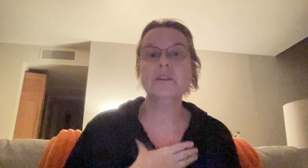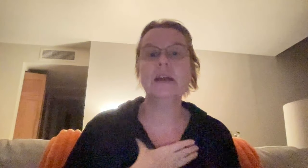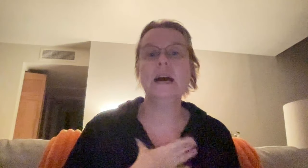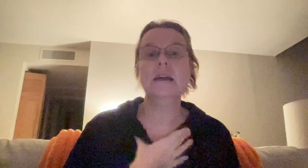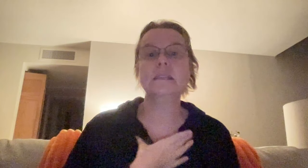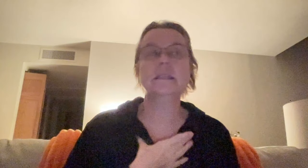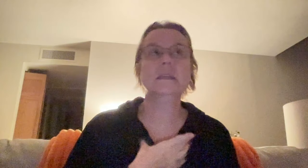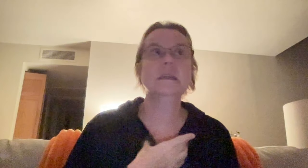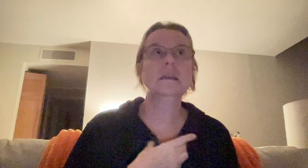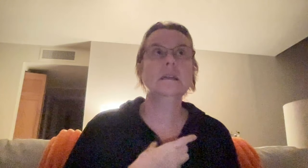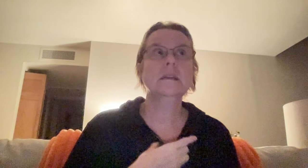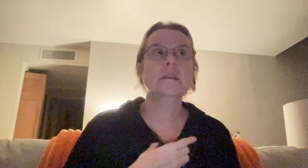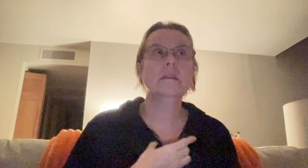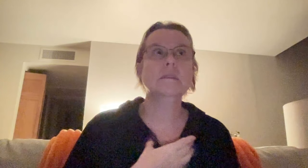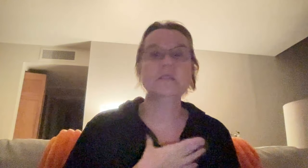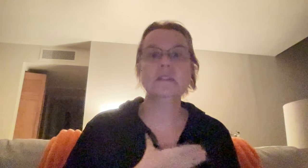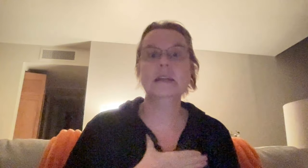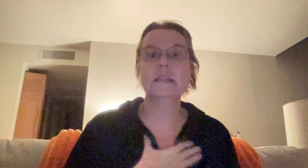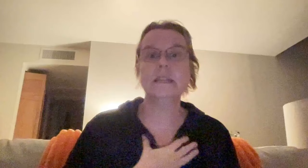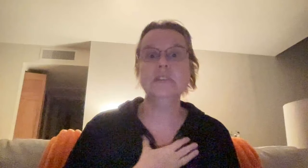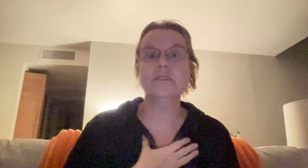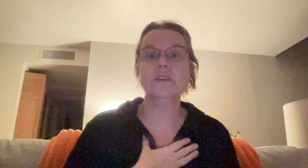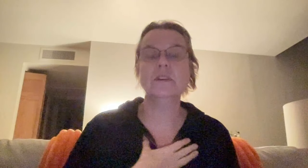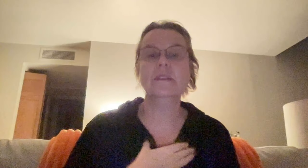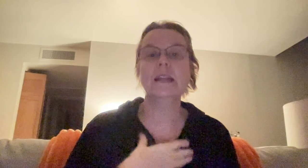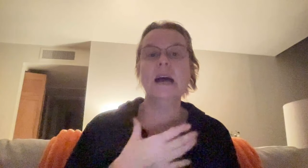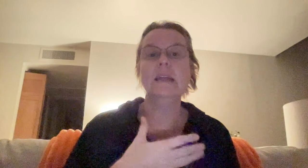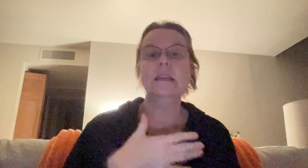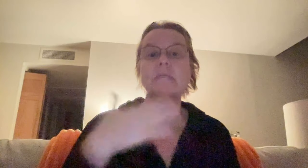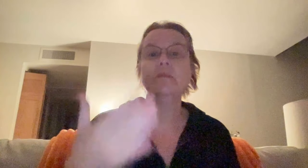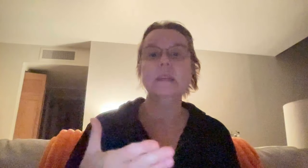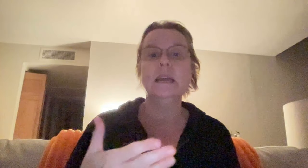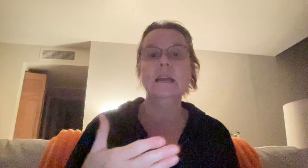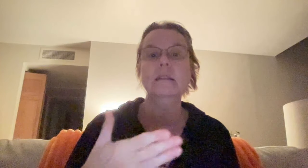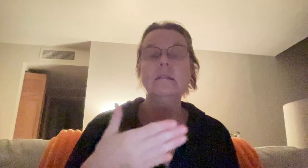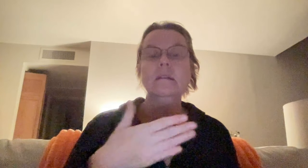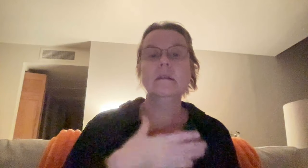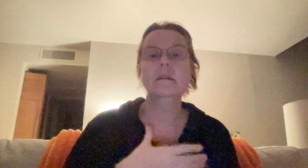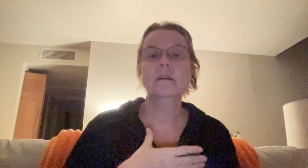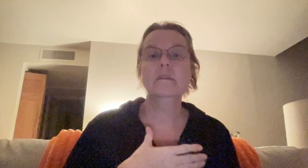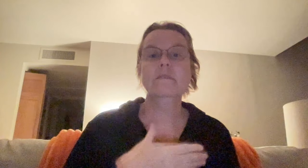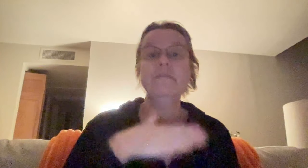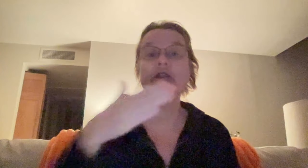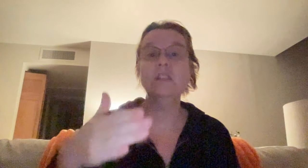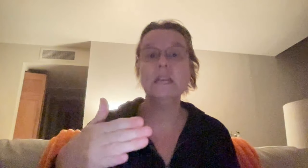that, especially as an extrovert, that I can communicate fully